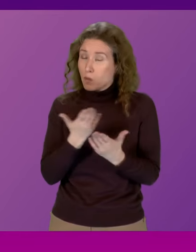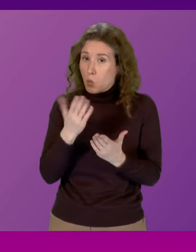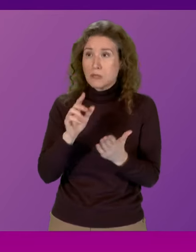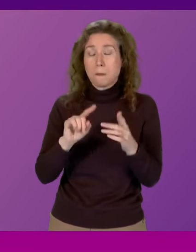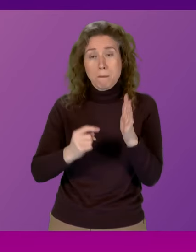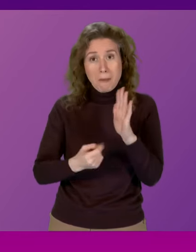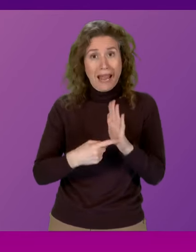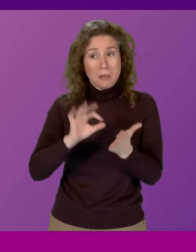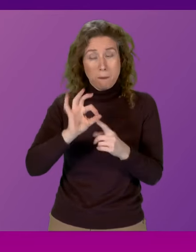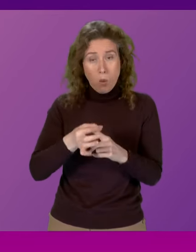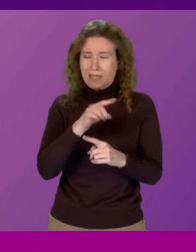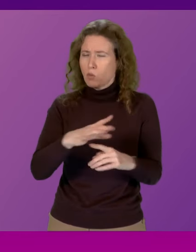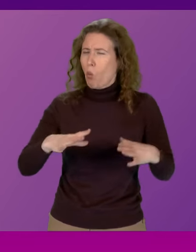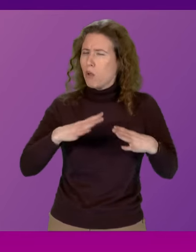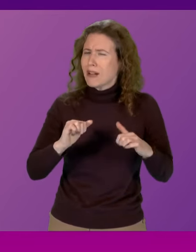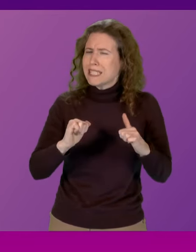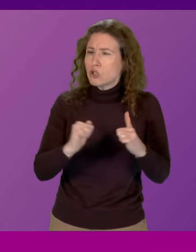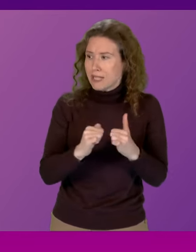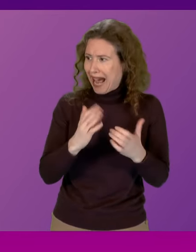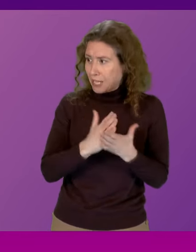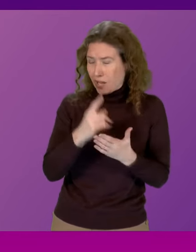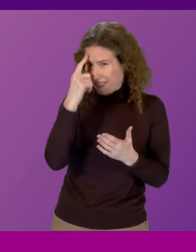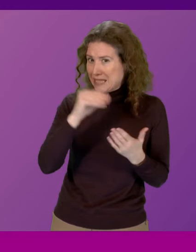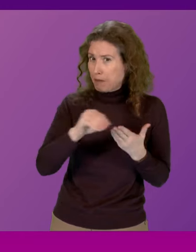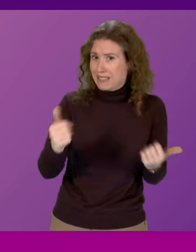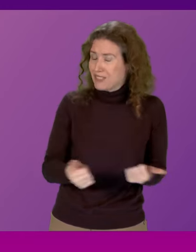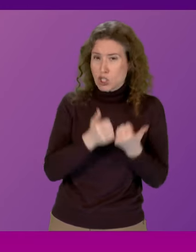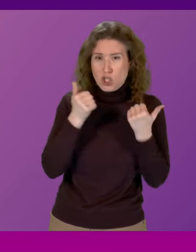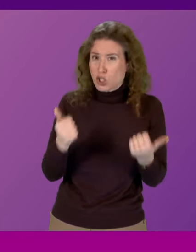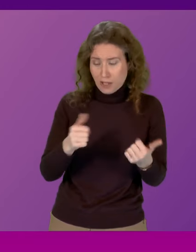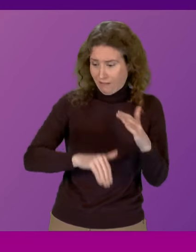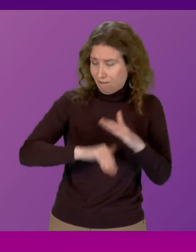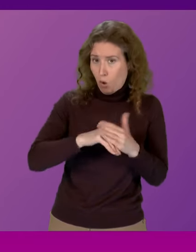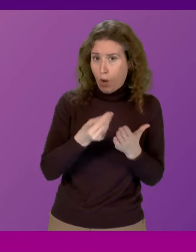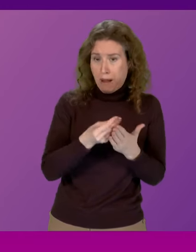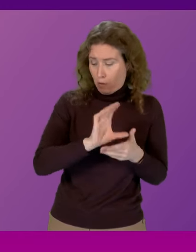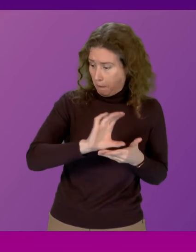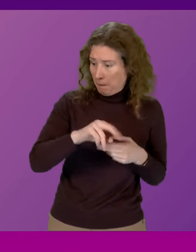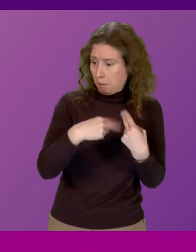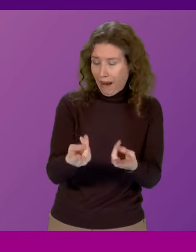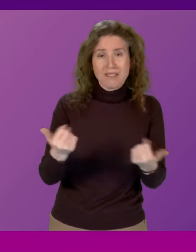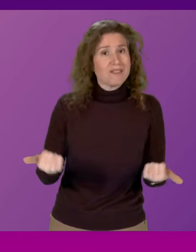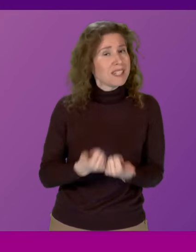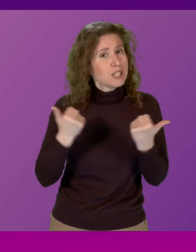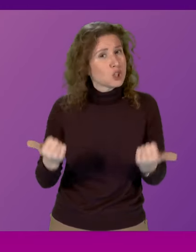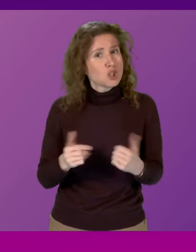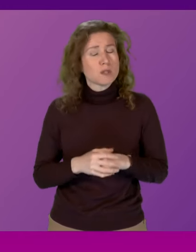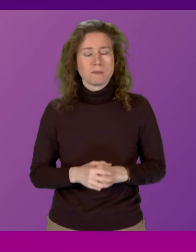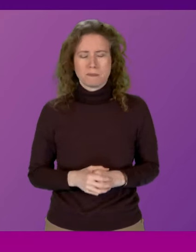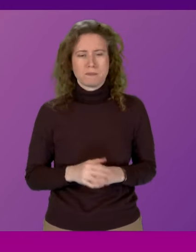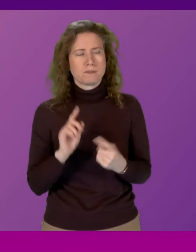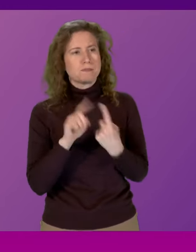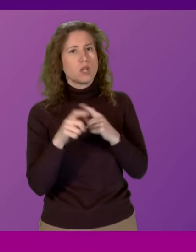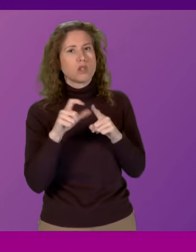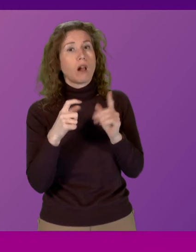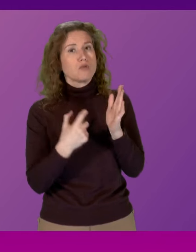he has already agreed, and I think he has already, in fact, paid back the full amount incurred on this expense. Douglas Ross.